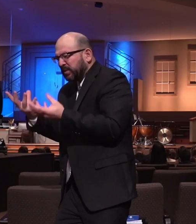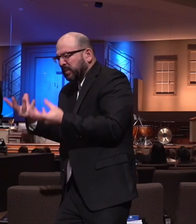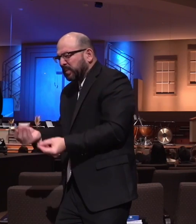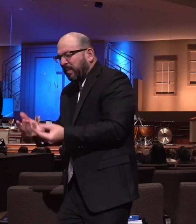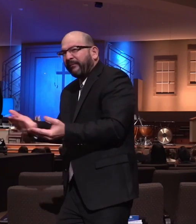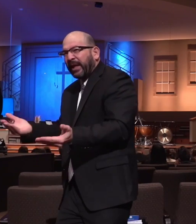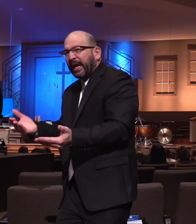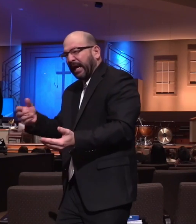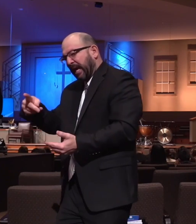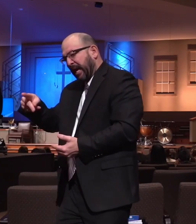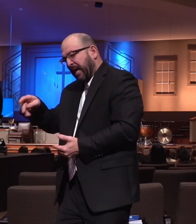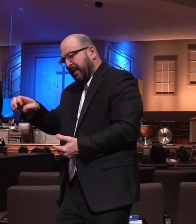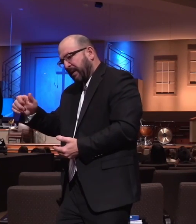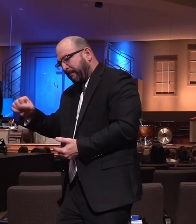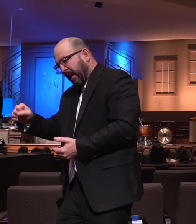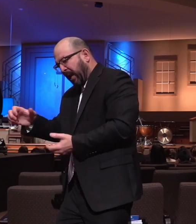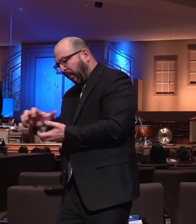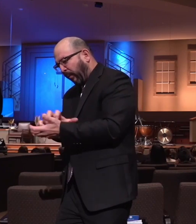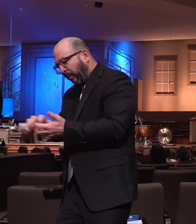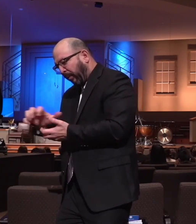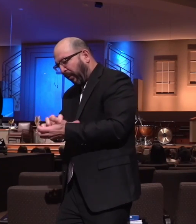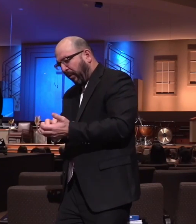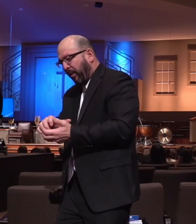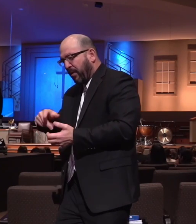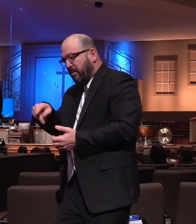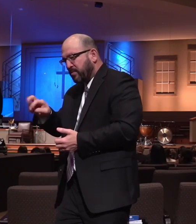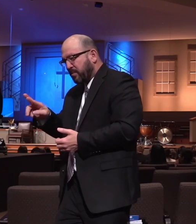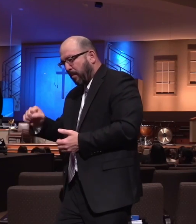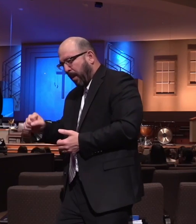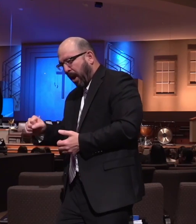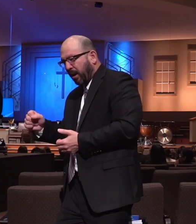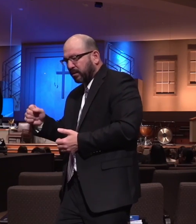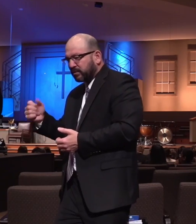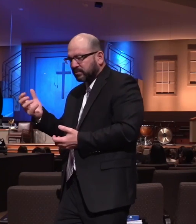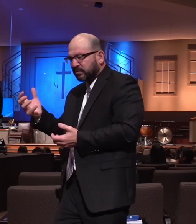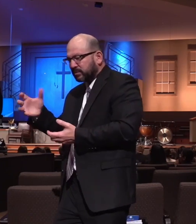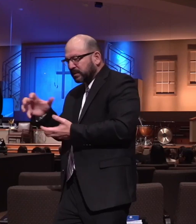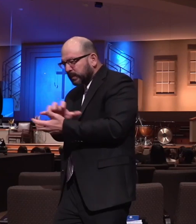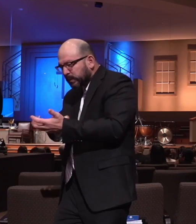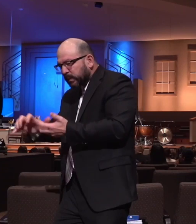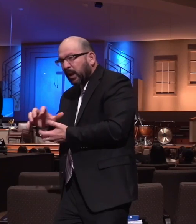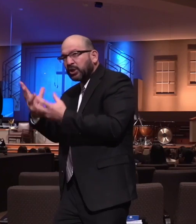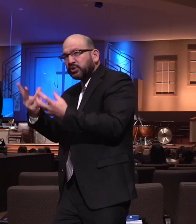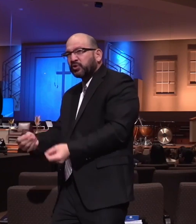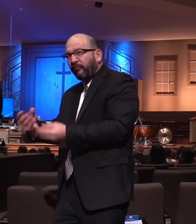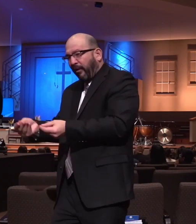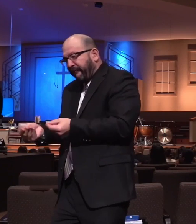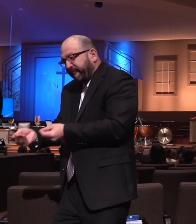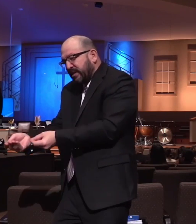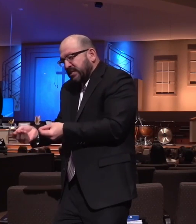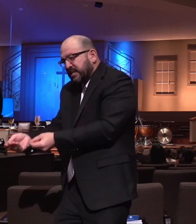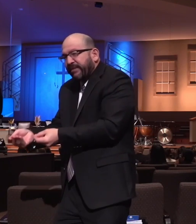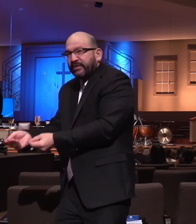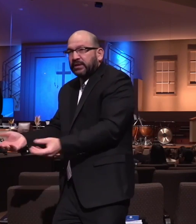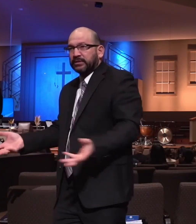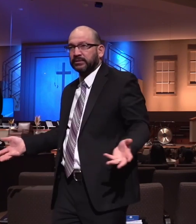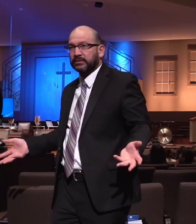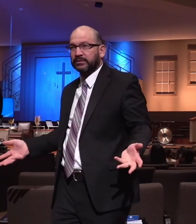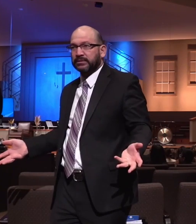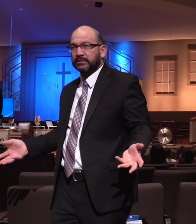remember how they love the pears and hated the peas, right? They make some faces. Our kids always spit all those peas out. And we'd have a little